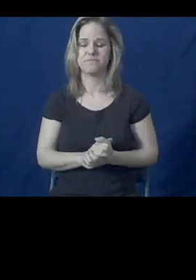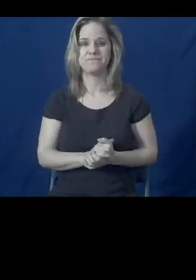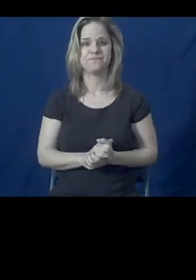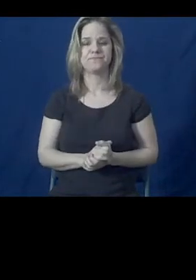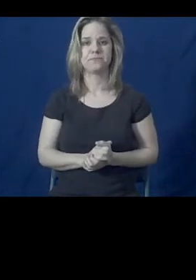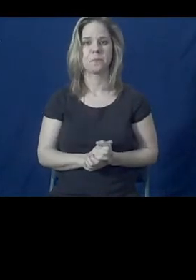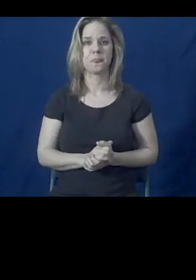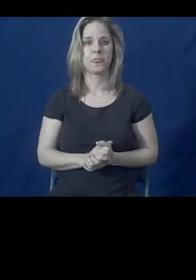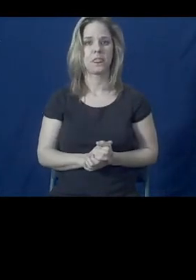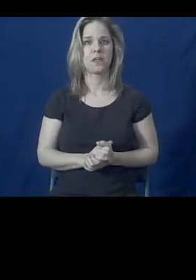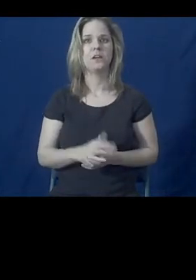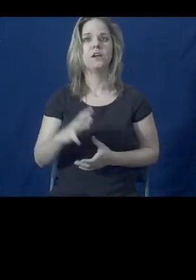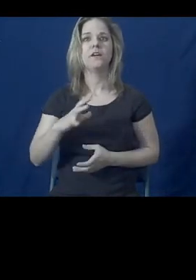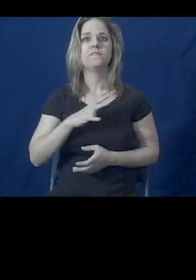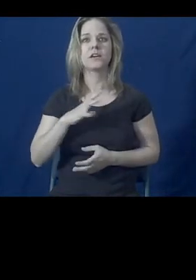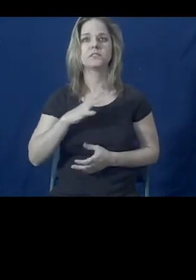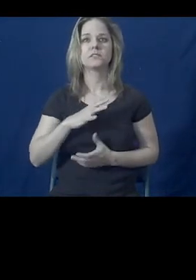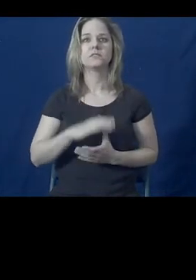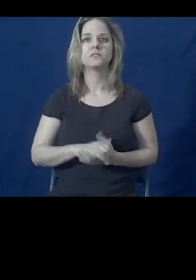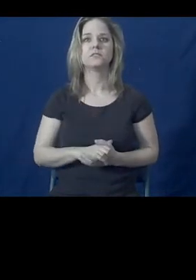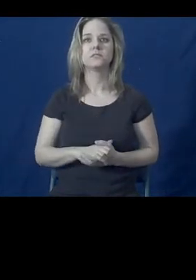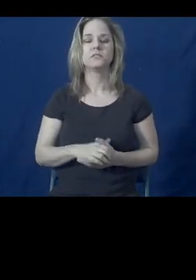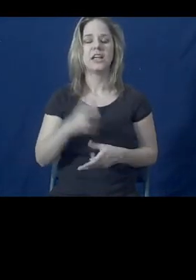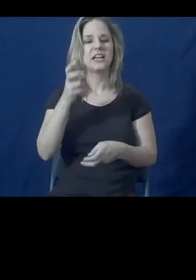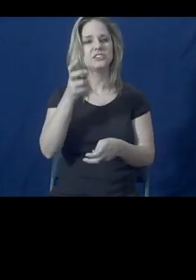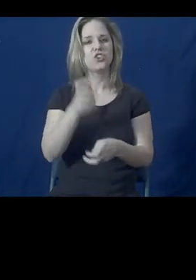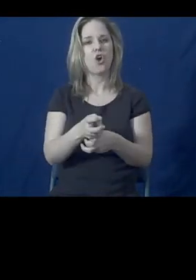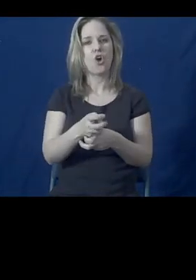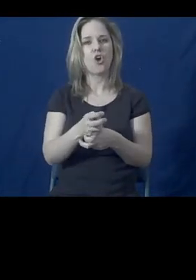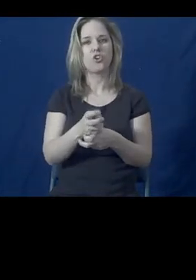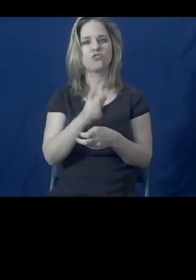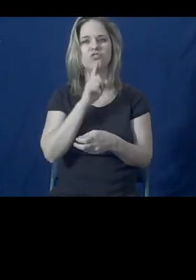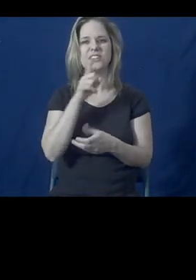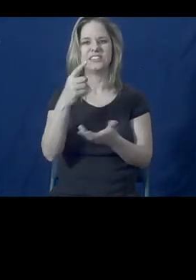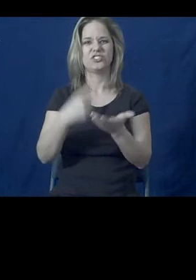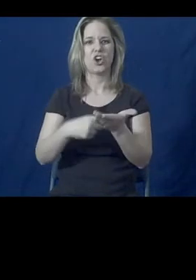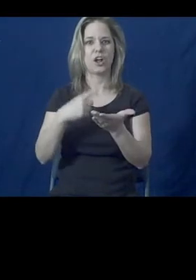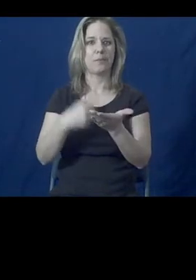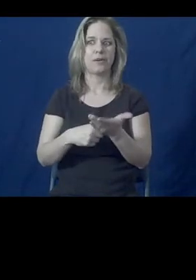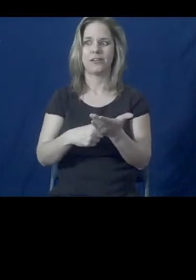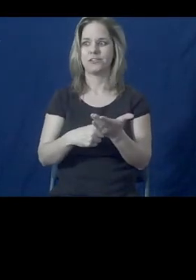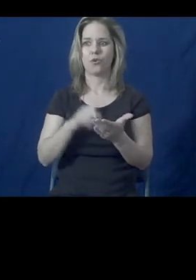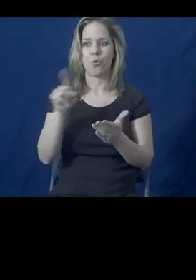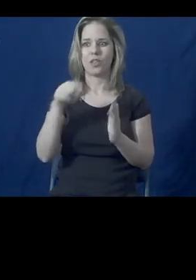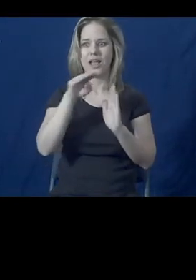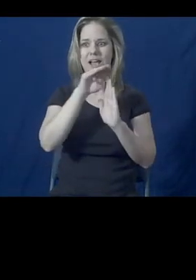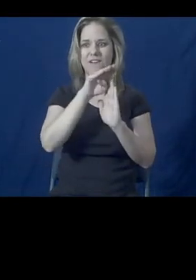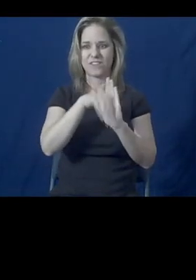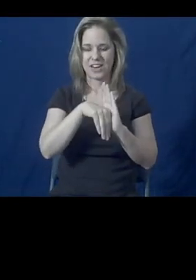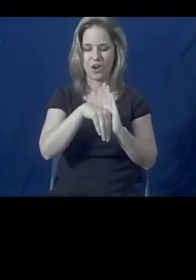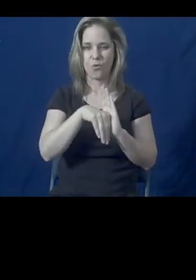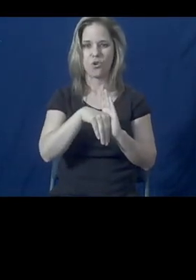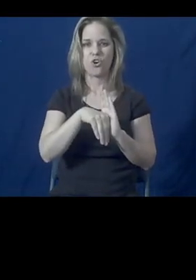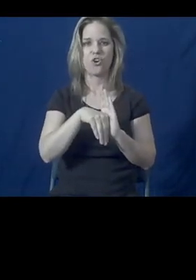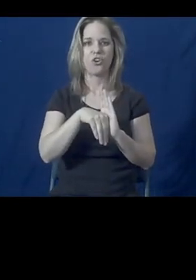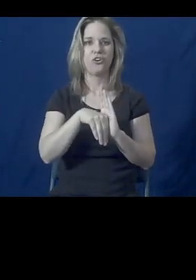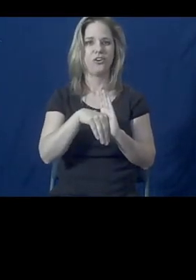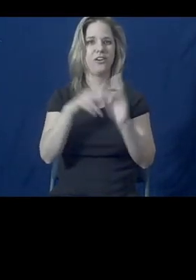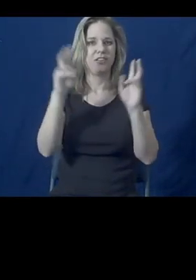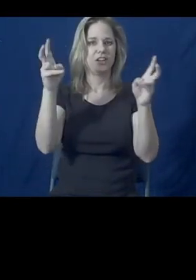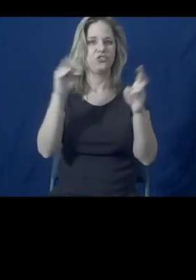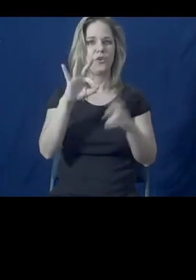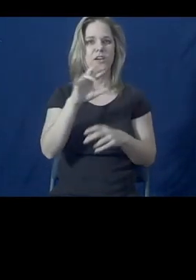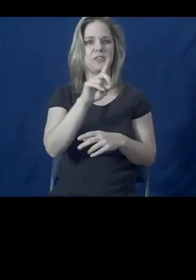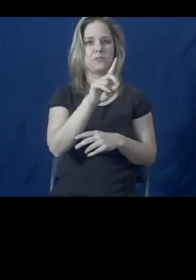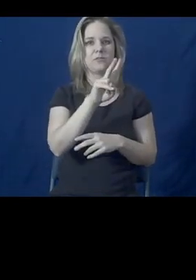So it's kind of hard to talk about in a half an hour the issue of domestic violence against people with